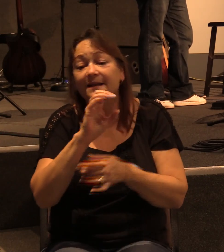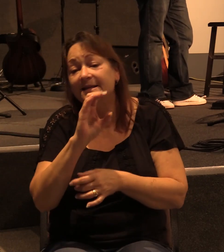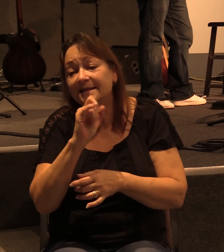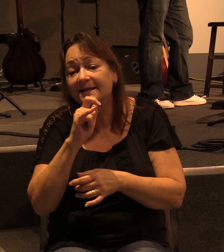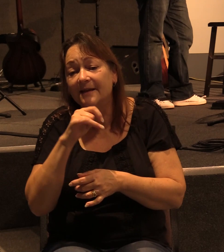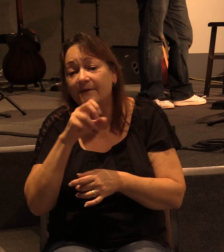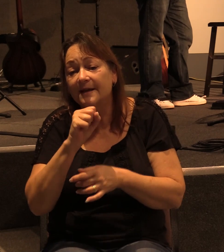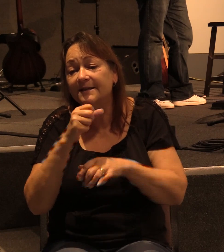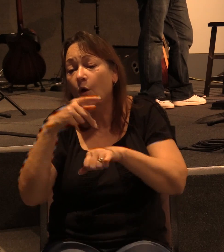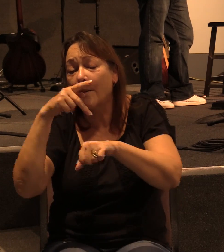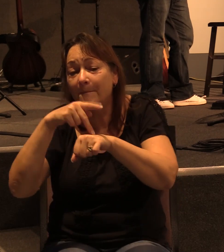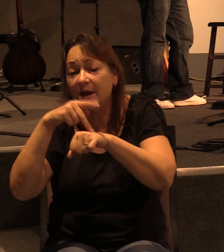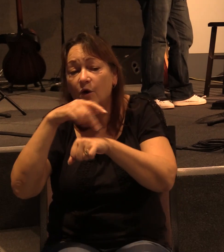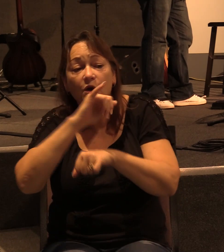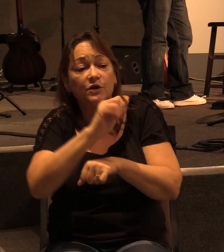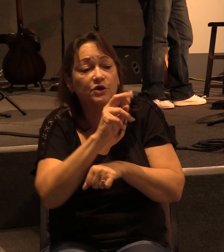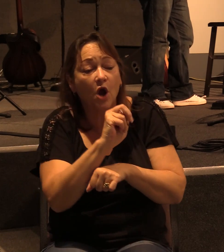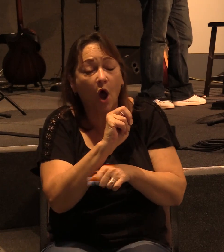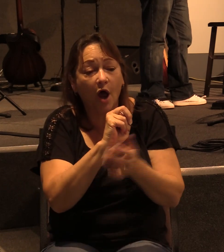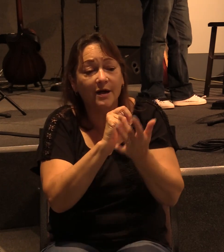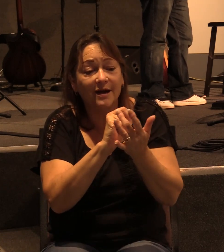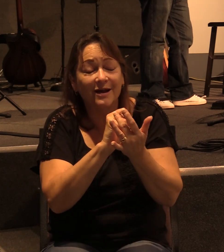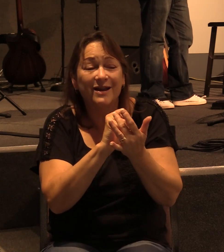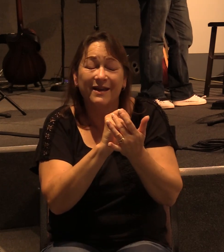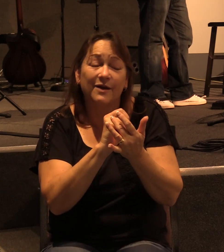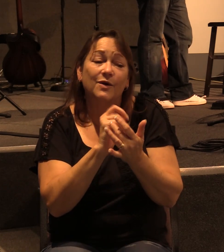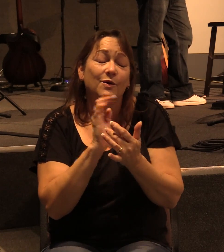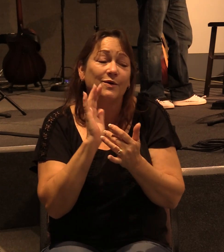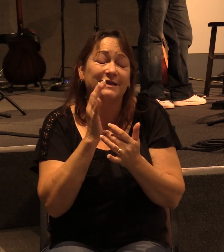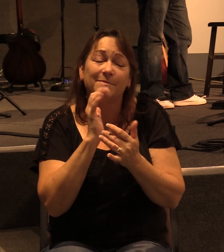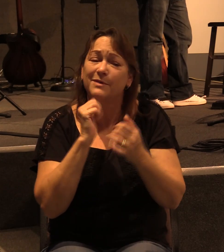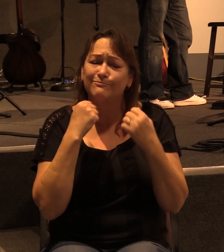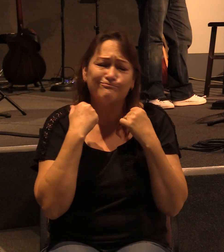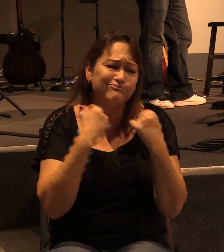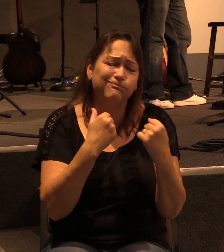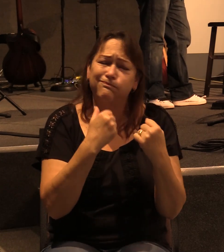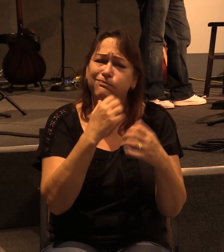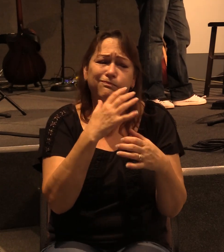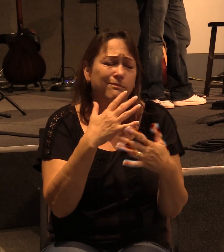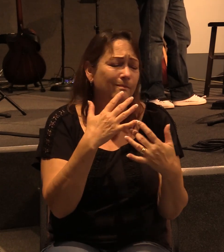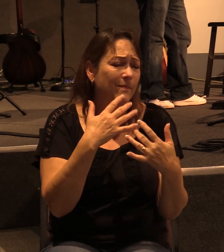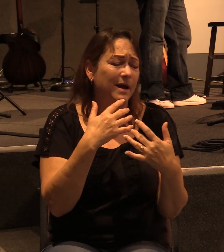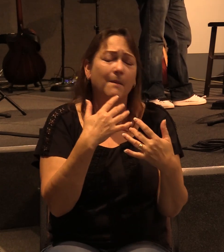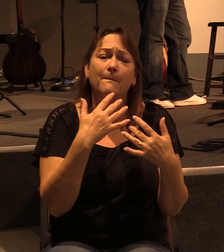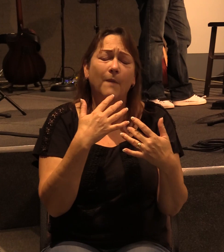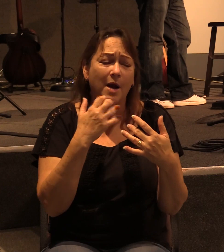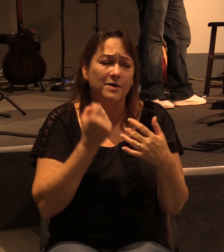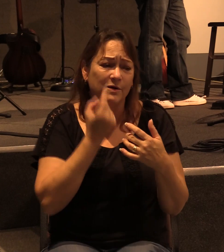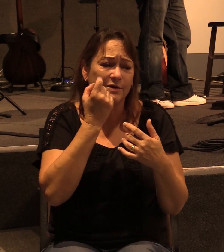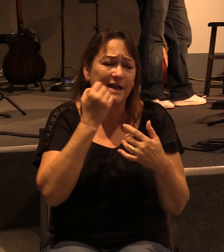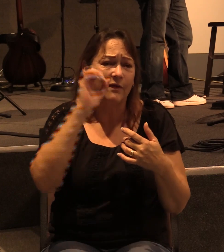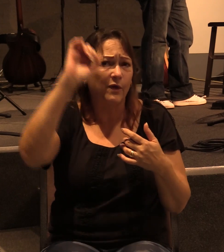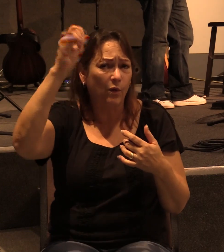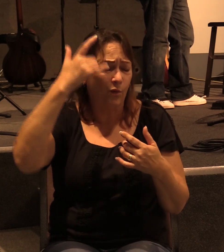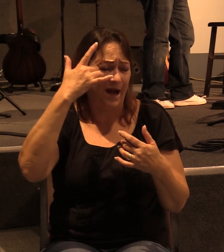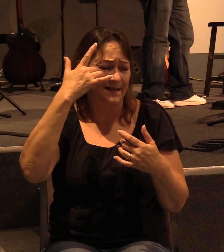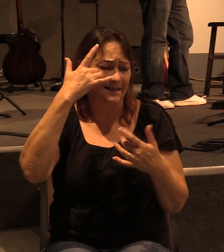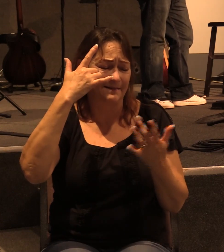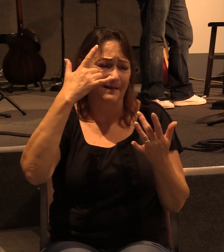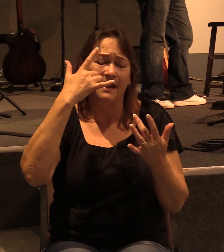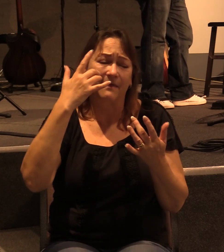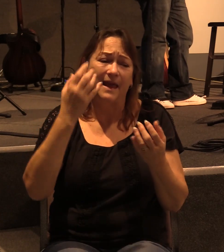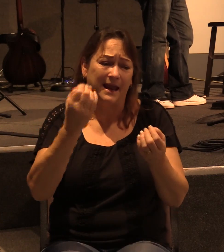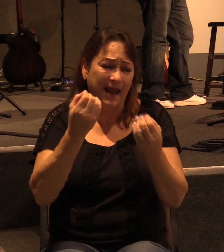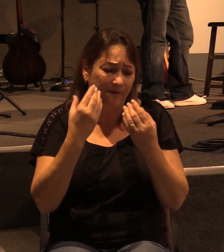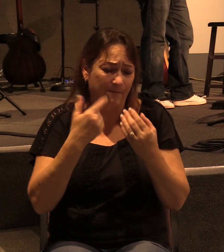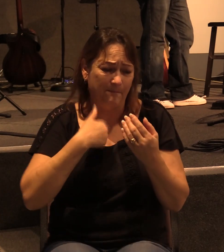or Peter and John who seemed to be pillars perceived the grace that had been given to me they gave me and